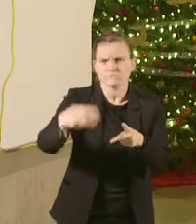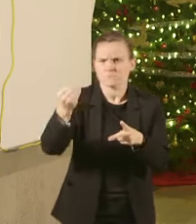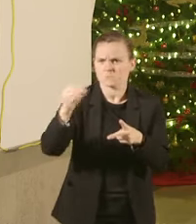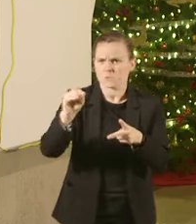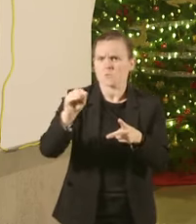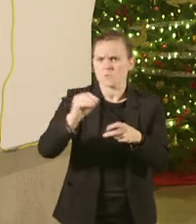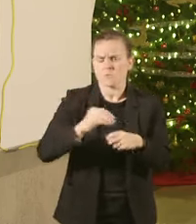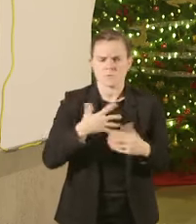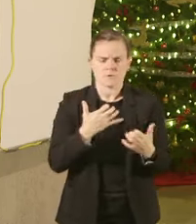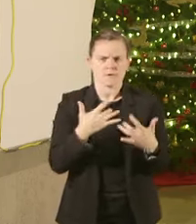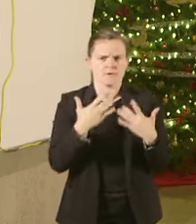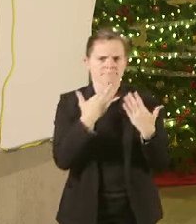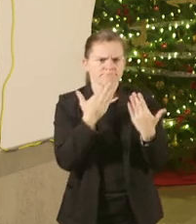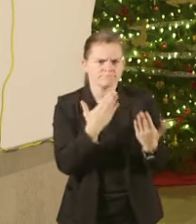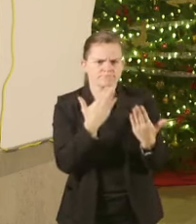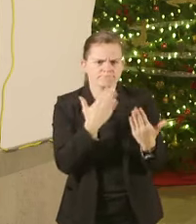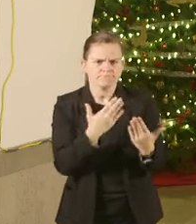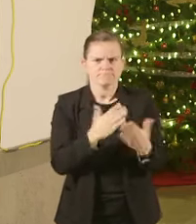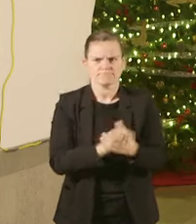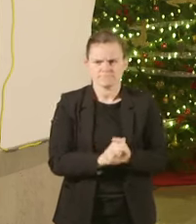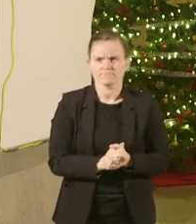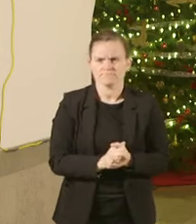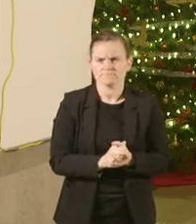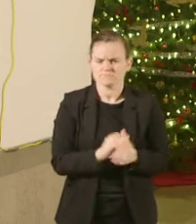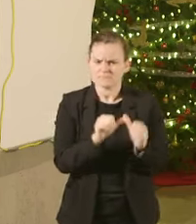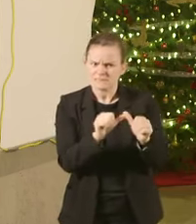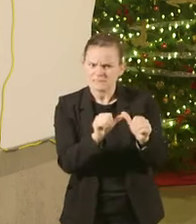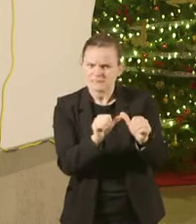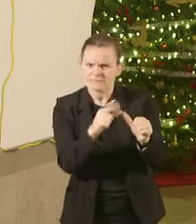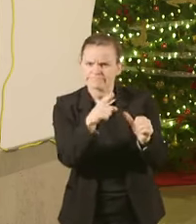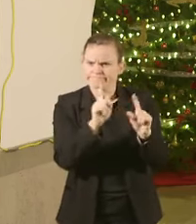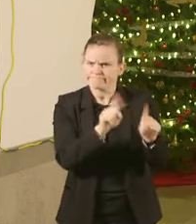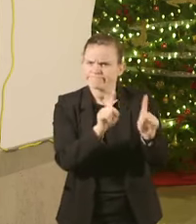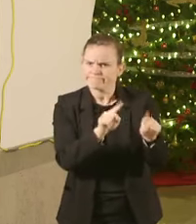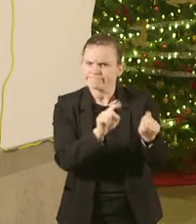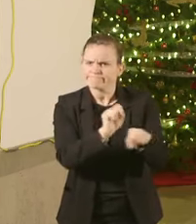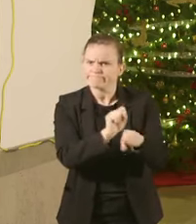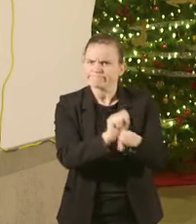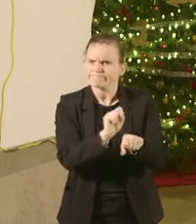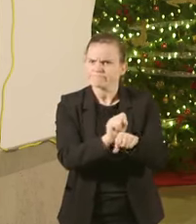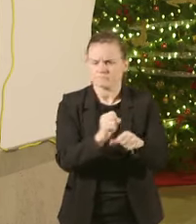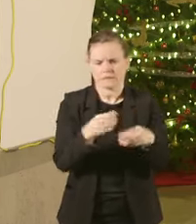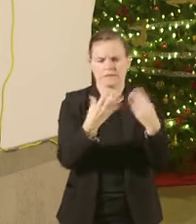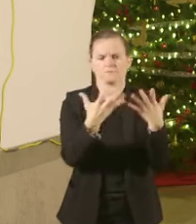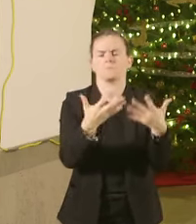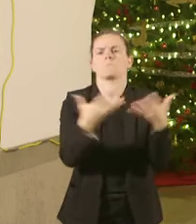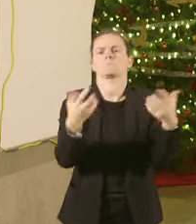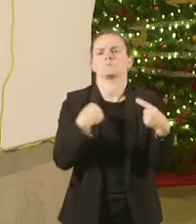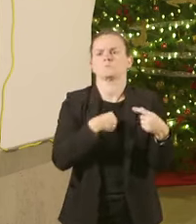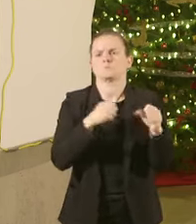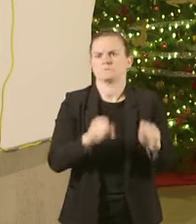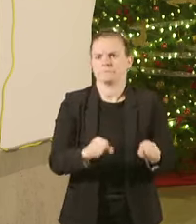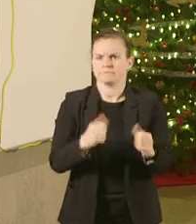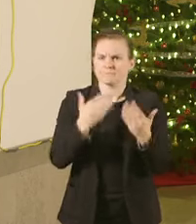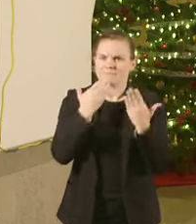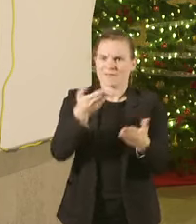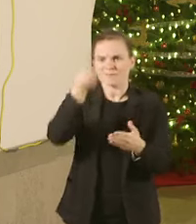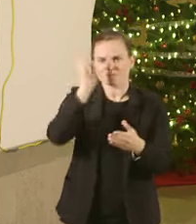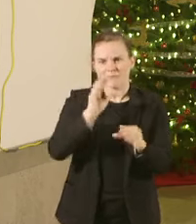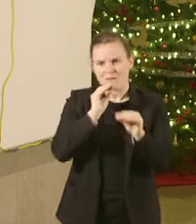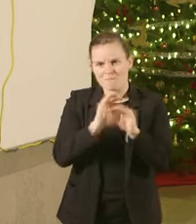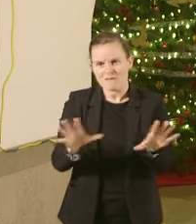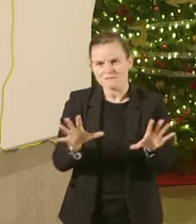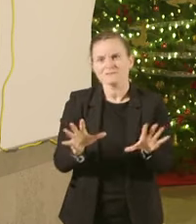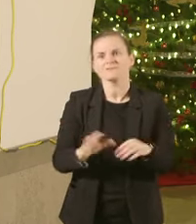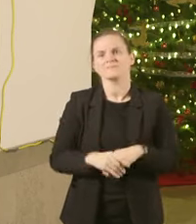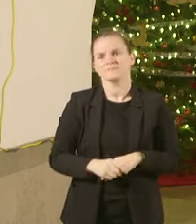and we will continue to support them in any way that we can Thank you and God bless Kelly